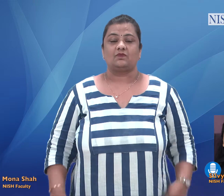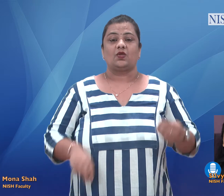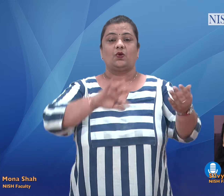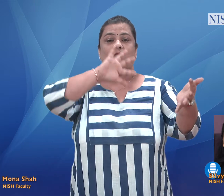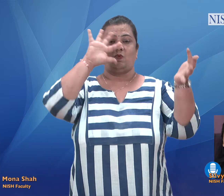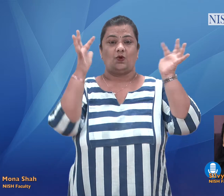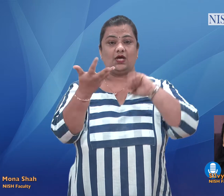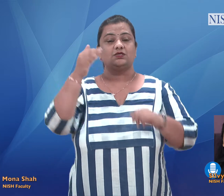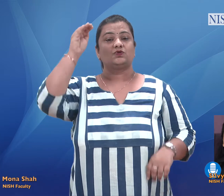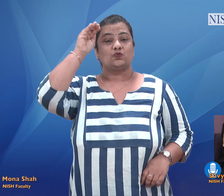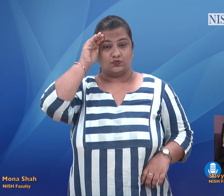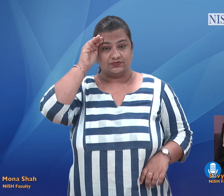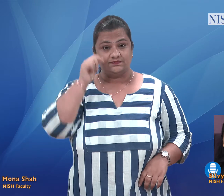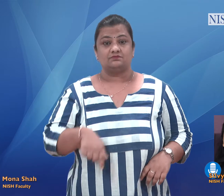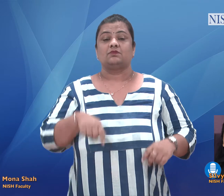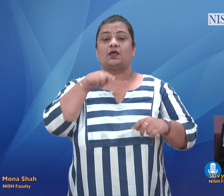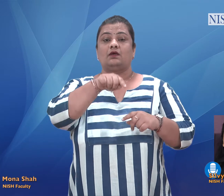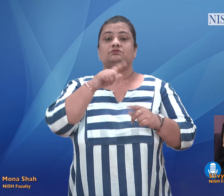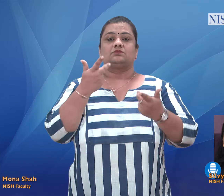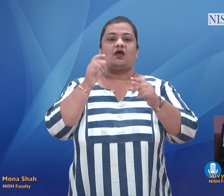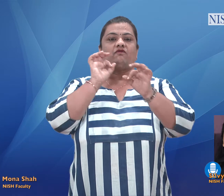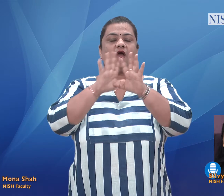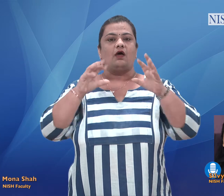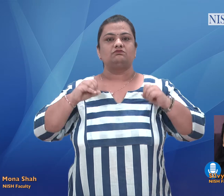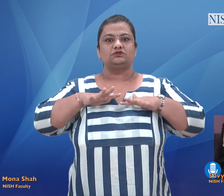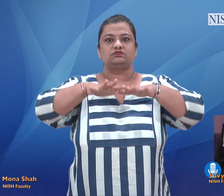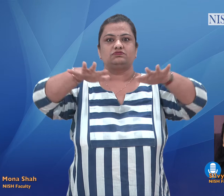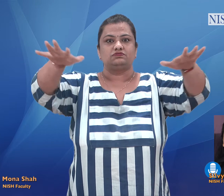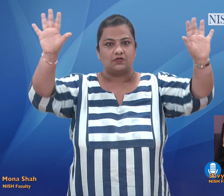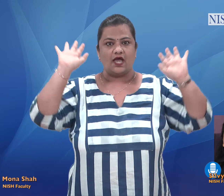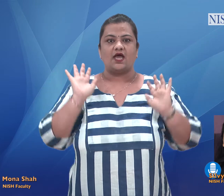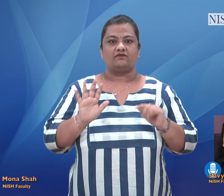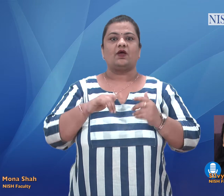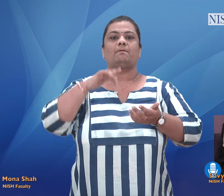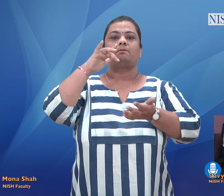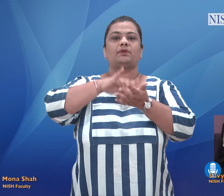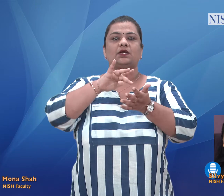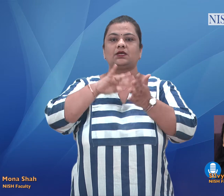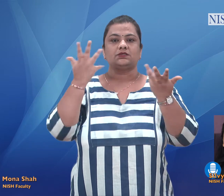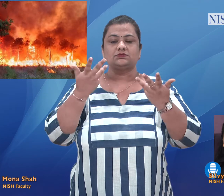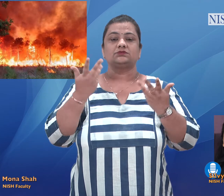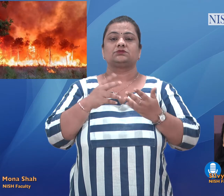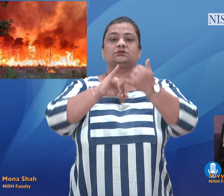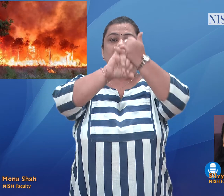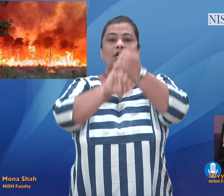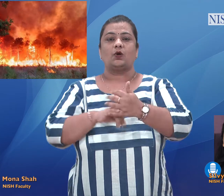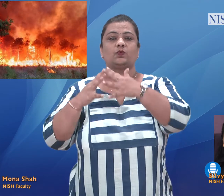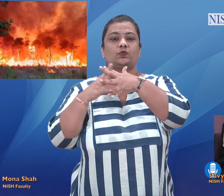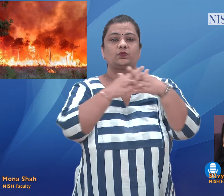Over to international news. Firefighters struggled to control the wildfire sweeping across southwest Europe.